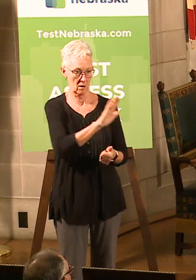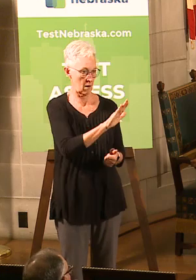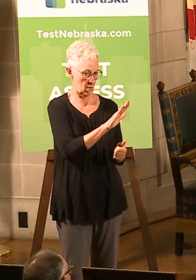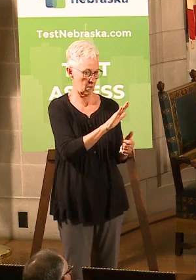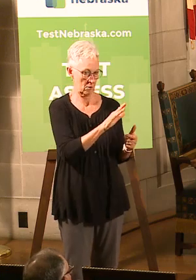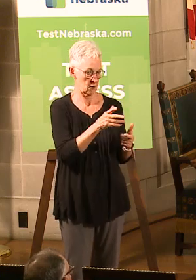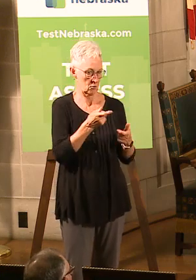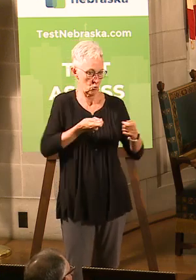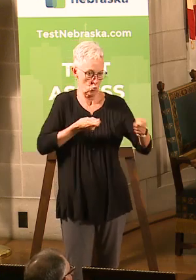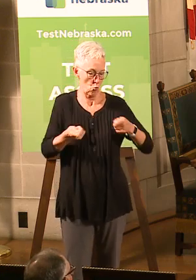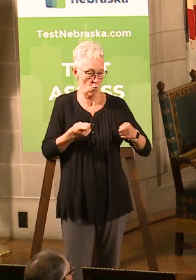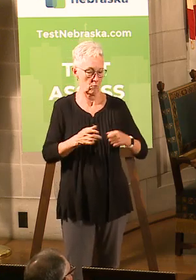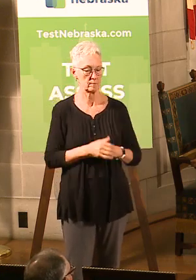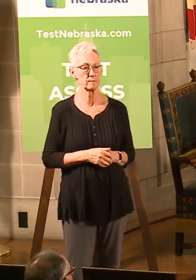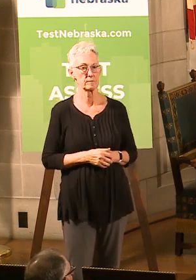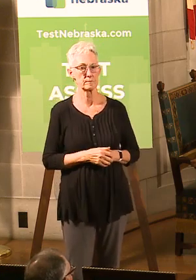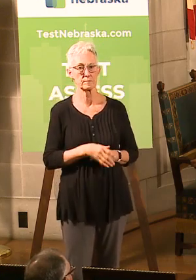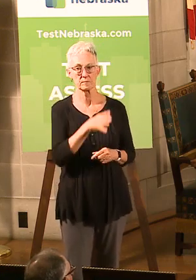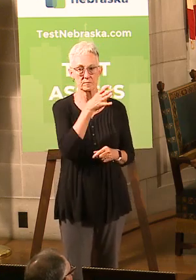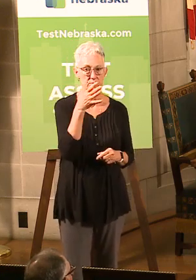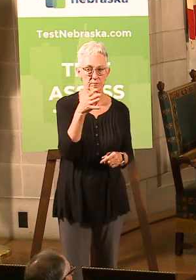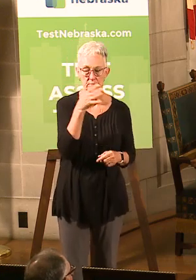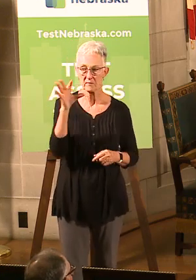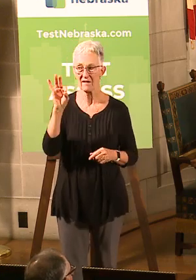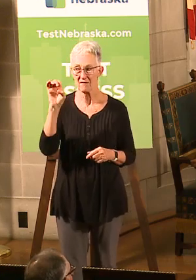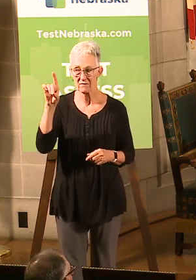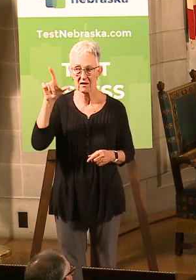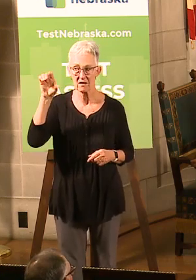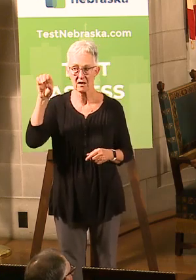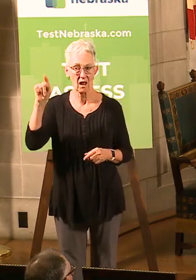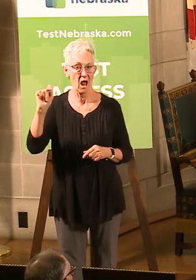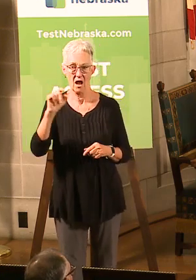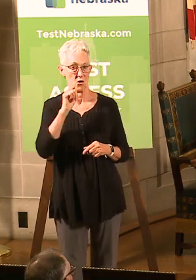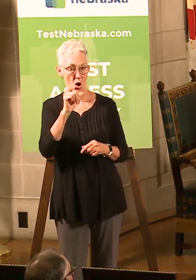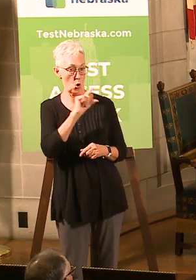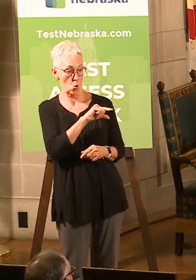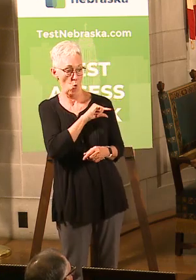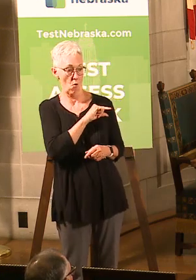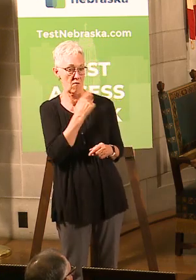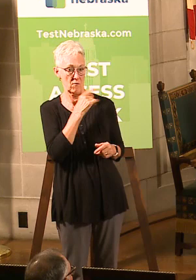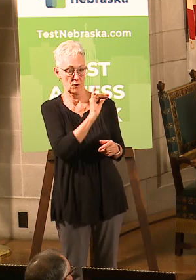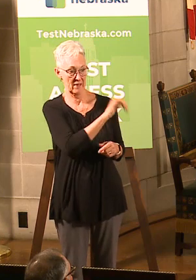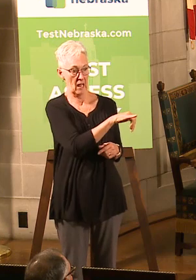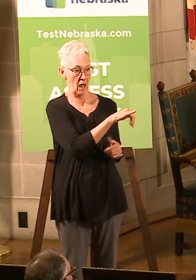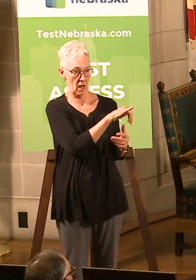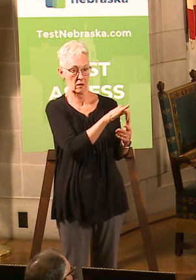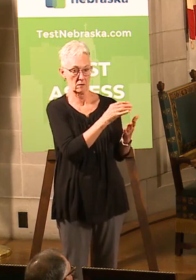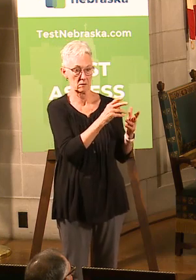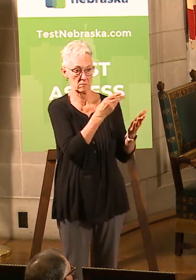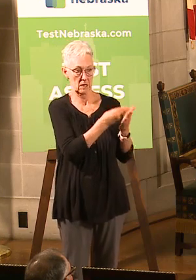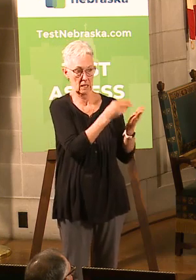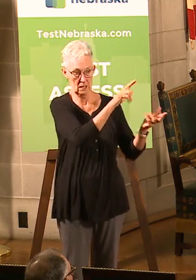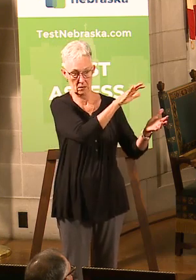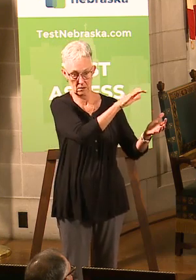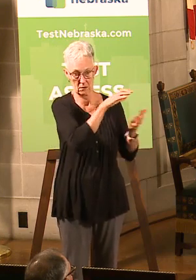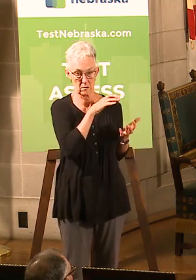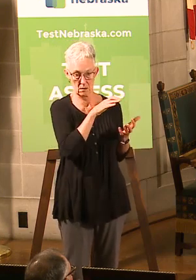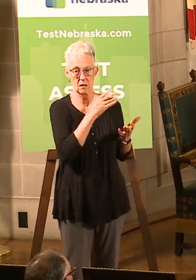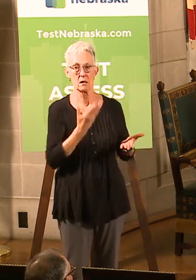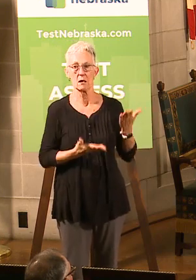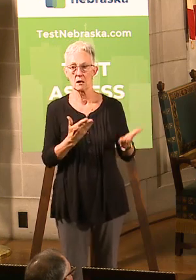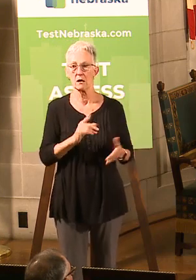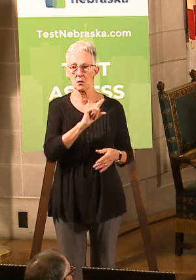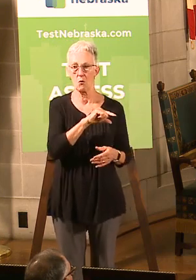Farms, feedlots, ranches that don't qualify for this specific livestock sector could possibly qualify